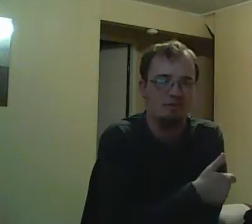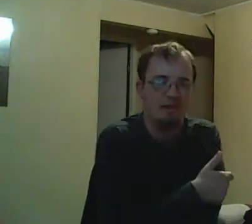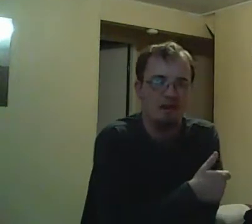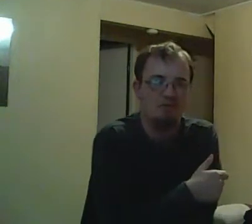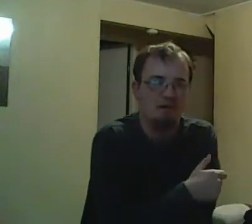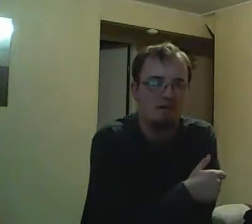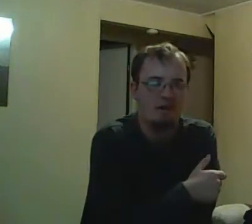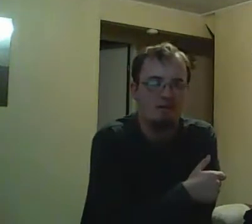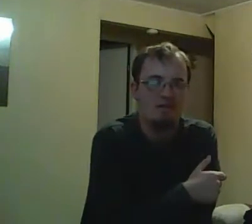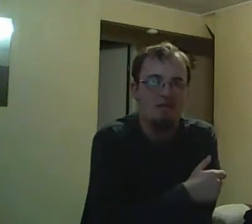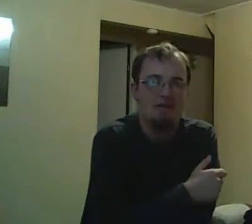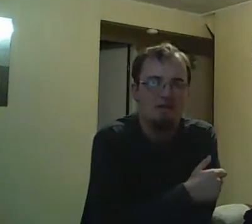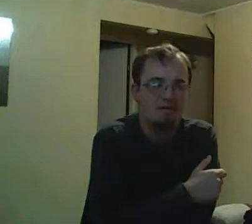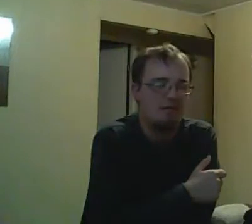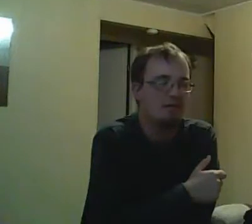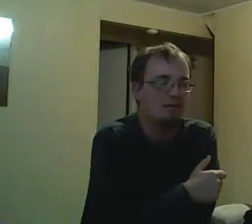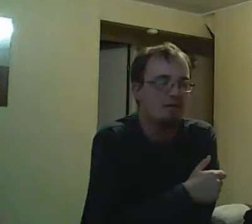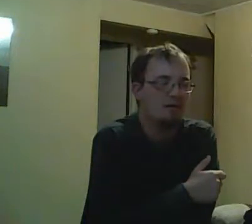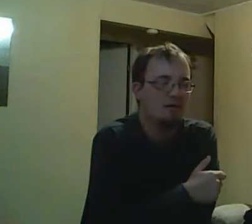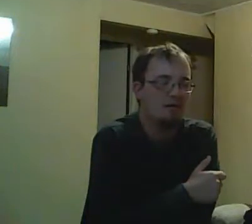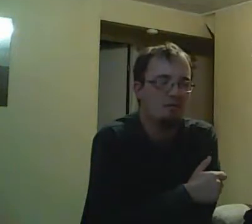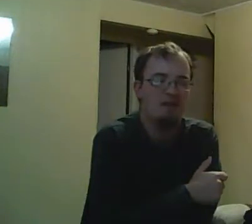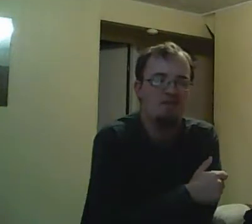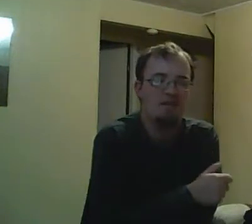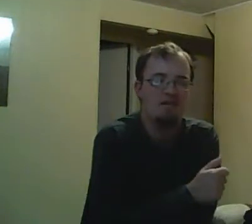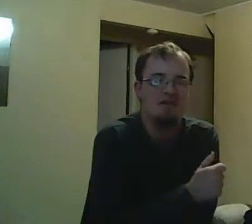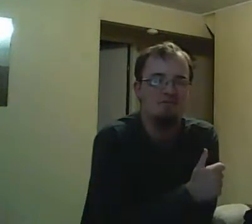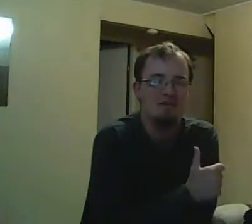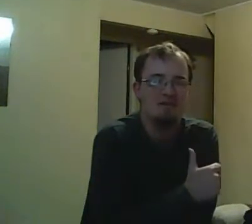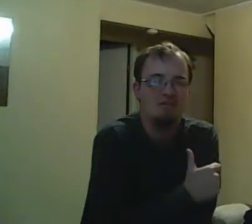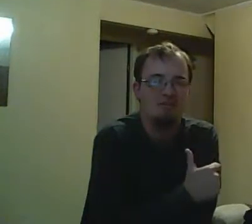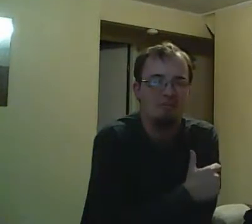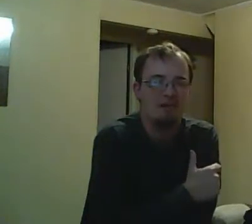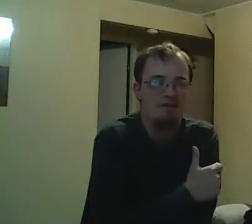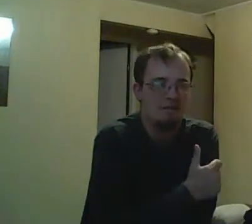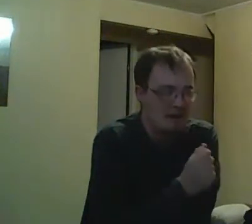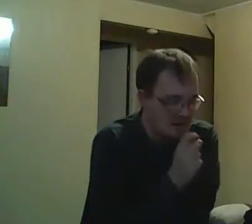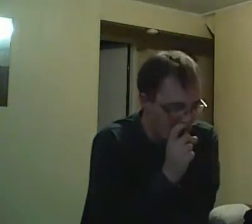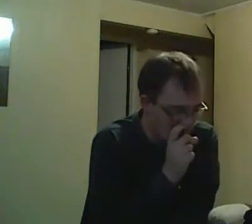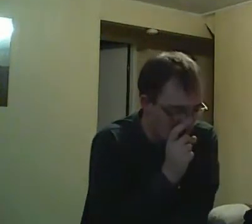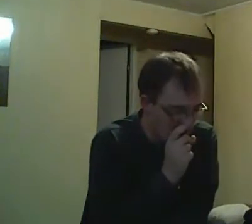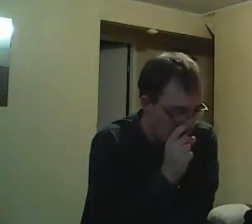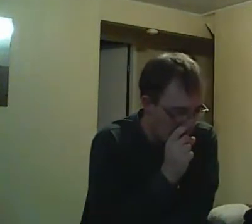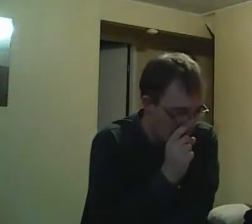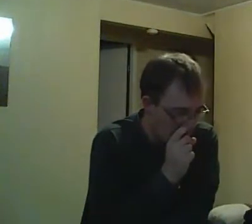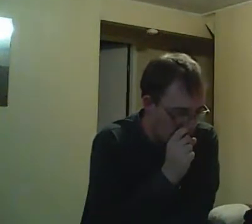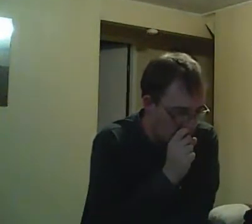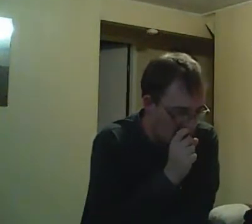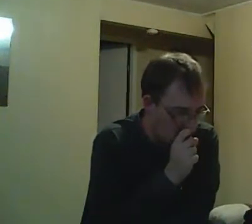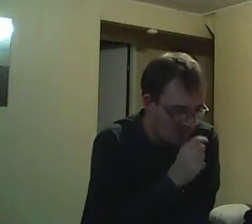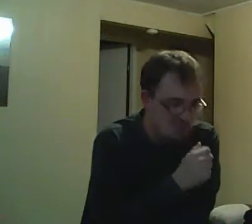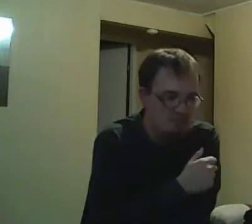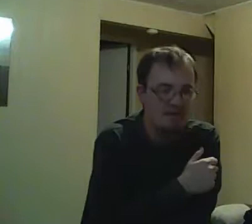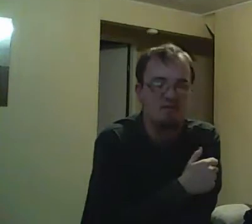the strategy might have been a further dammit if you hadn't done. Archie, stop this right now. So they both decide to